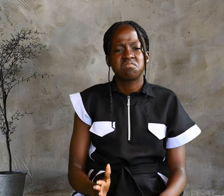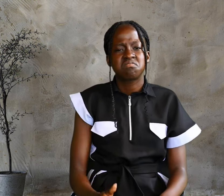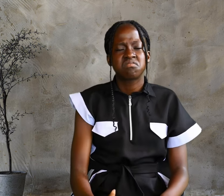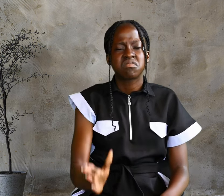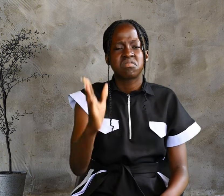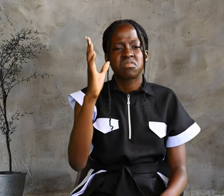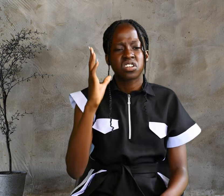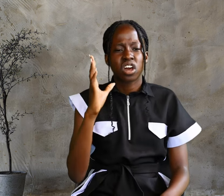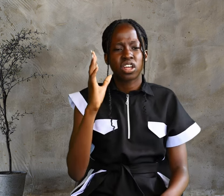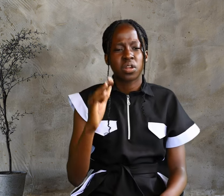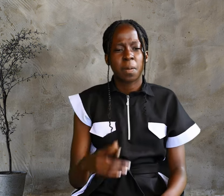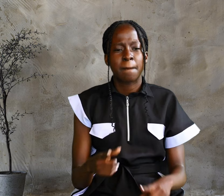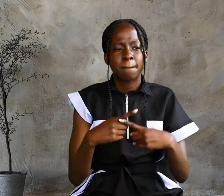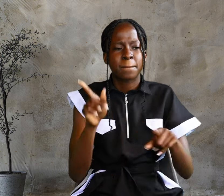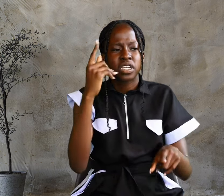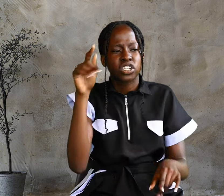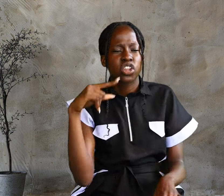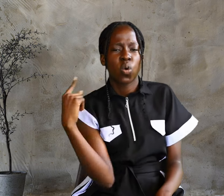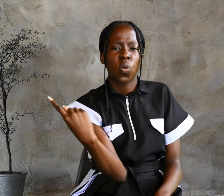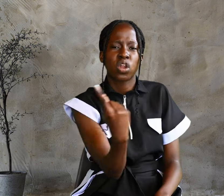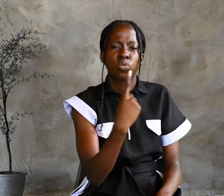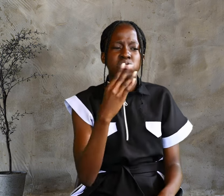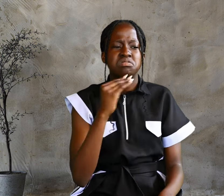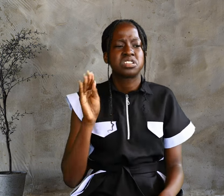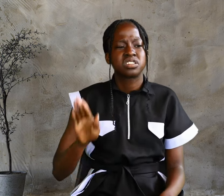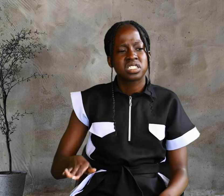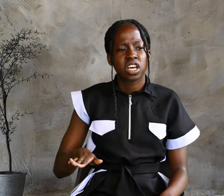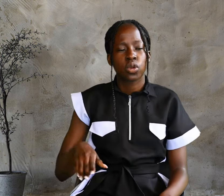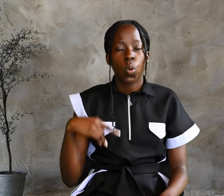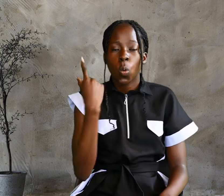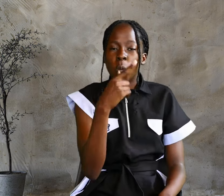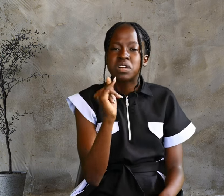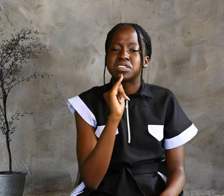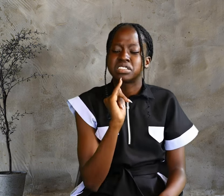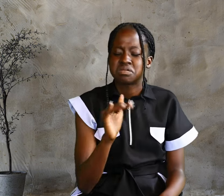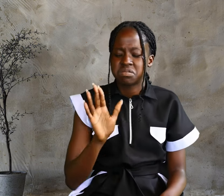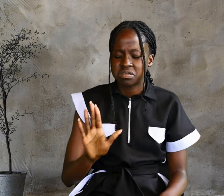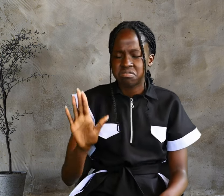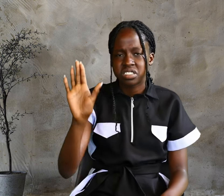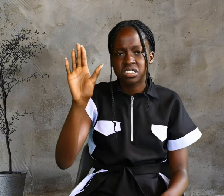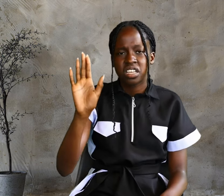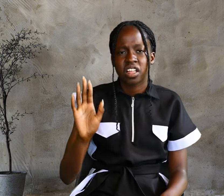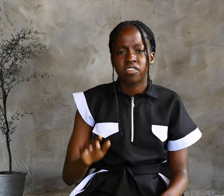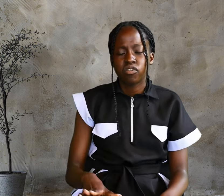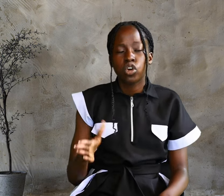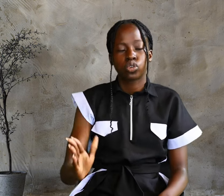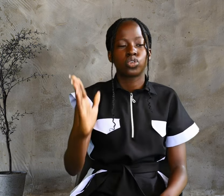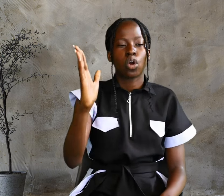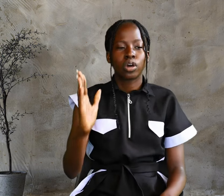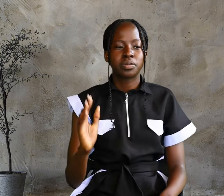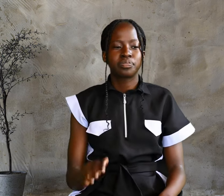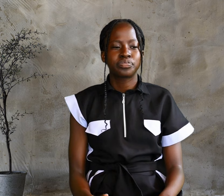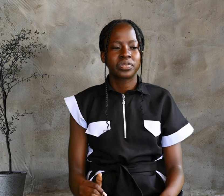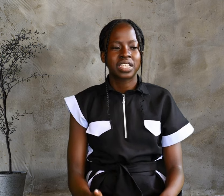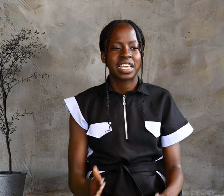the one and only Son, who is Himself God, and is in closest